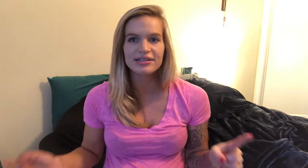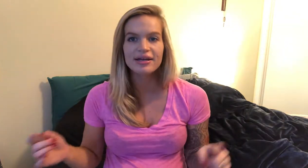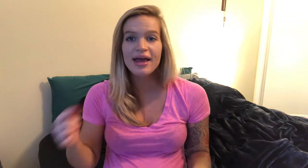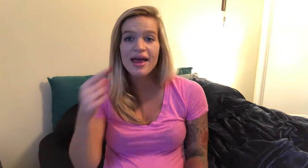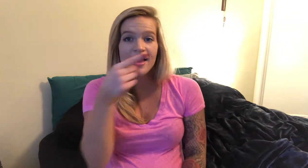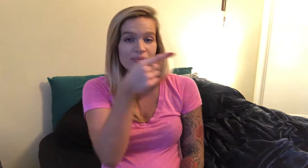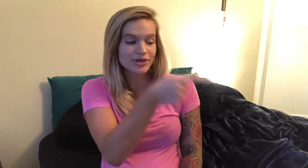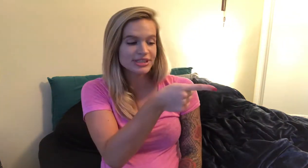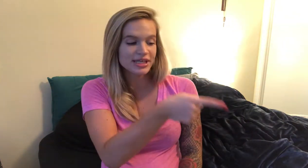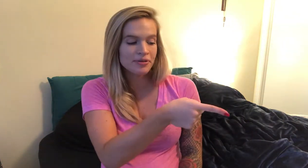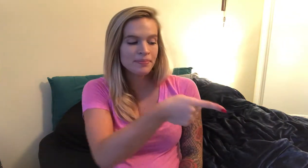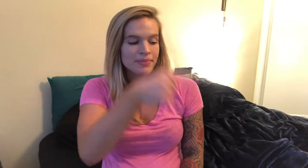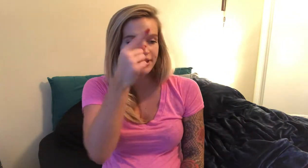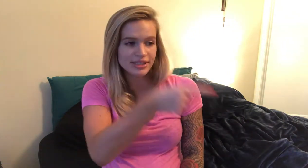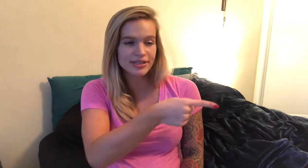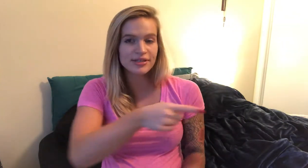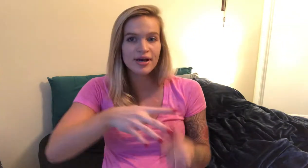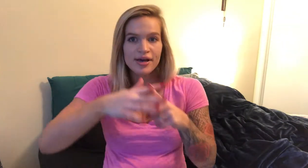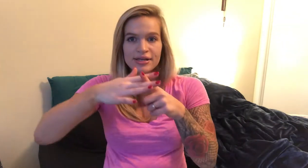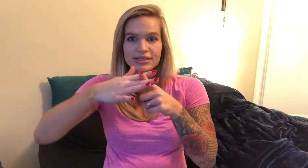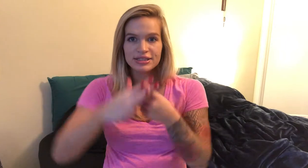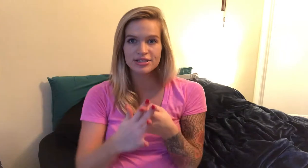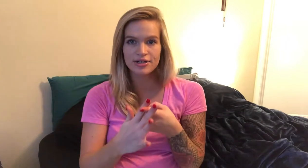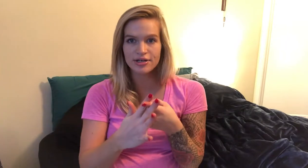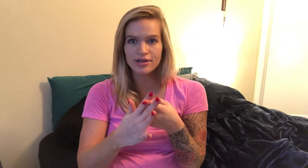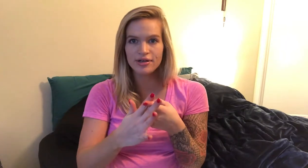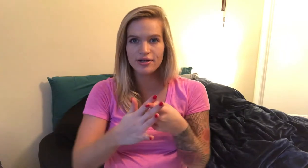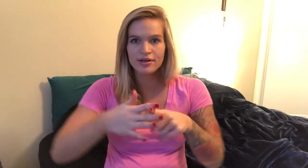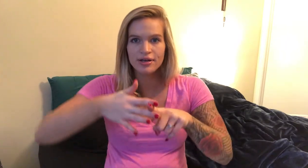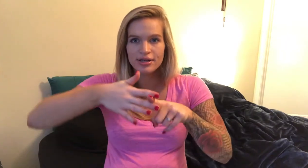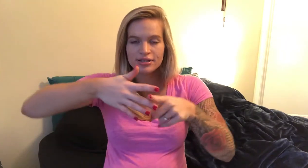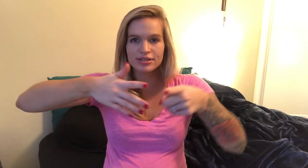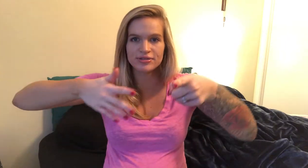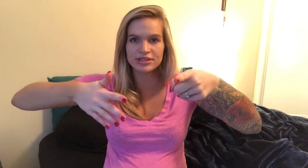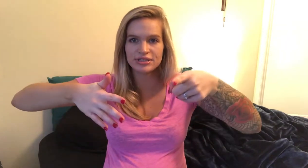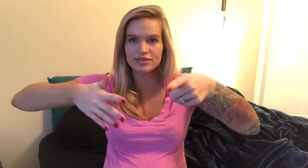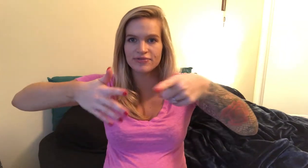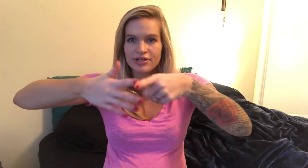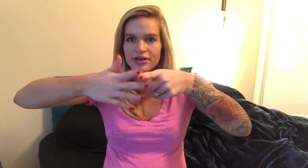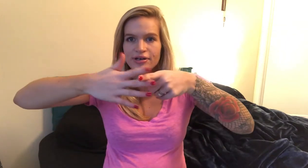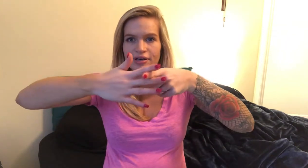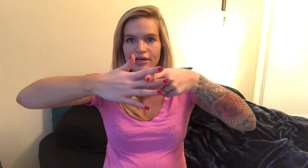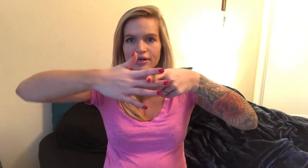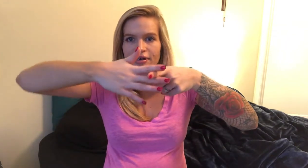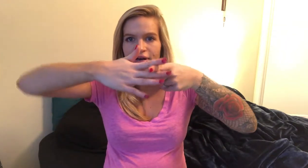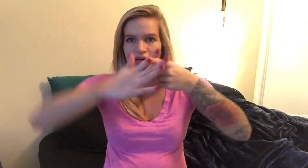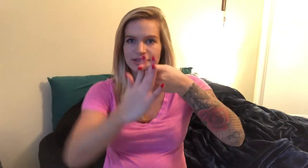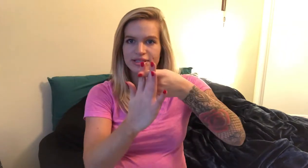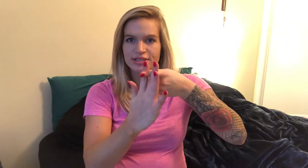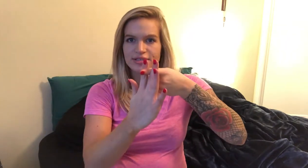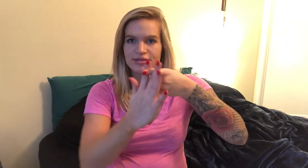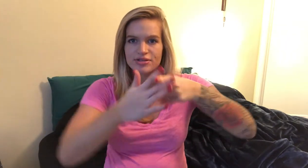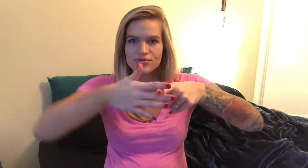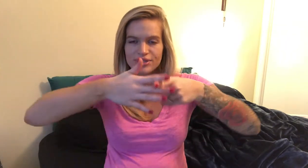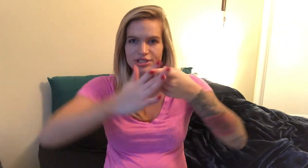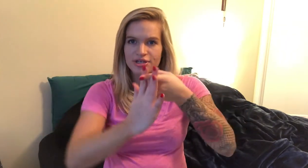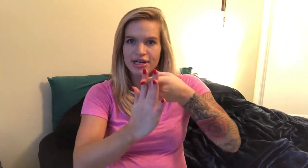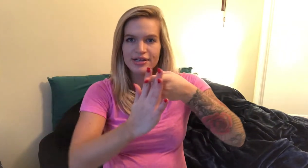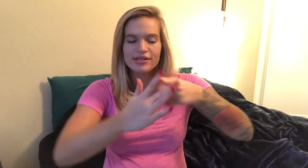did point to him he started so just your finger in here and twist your hand